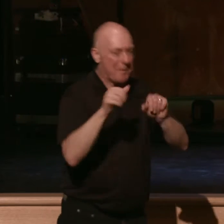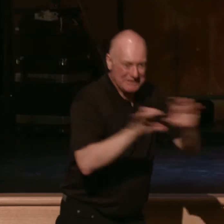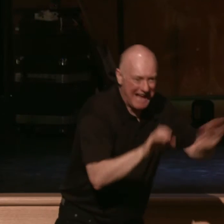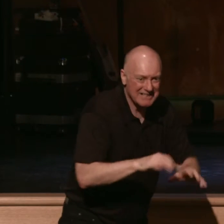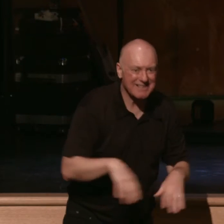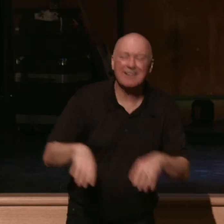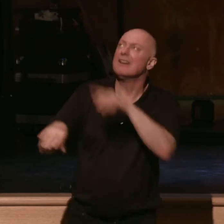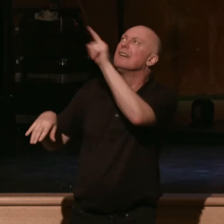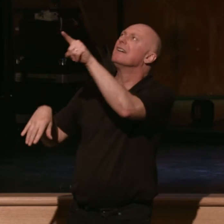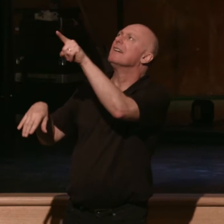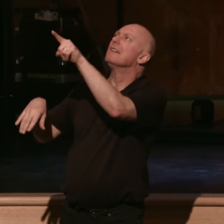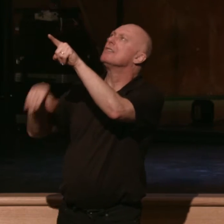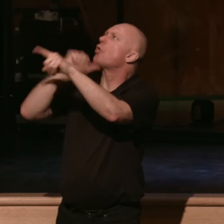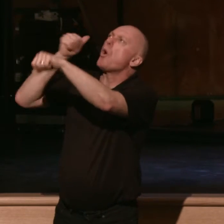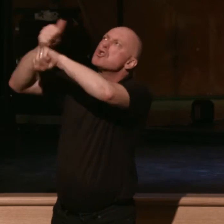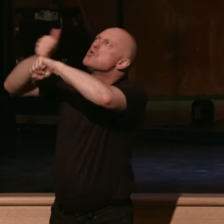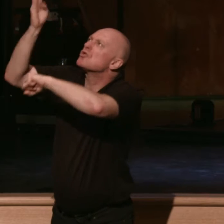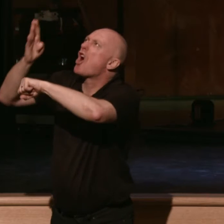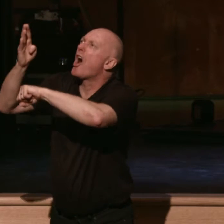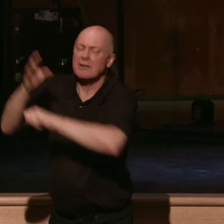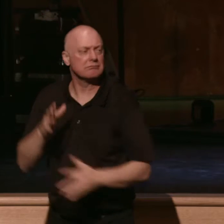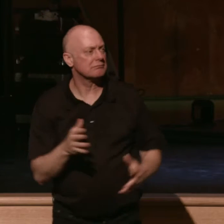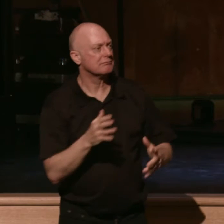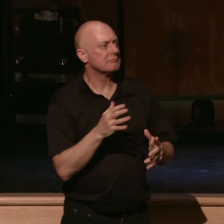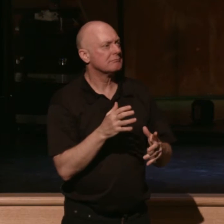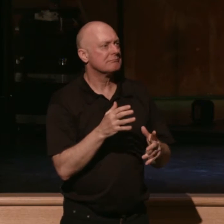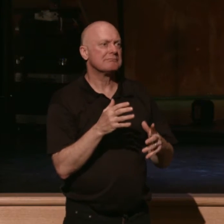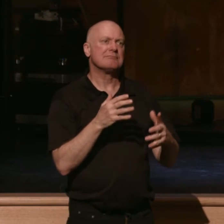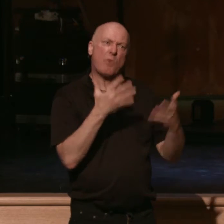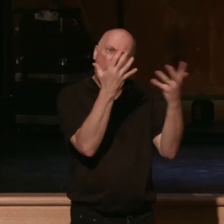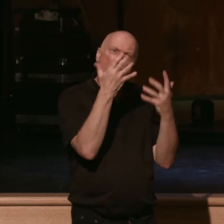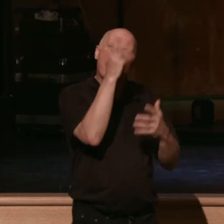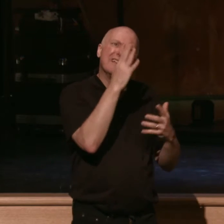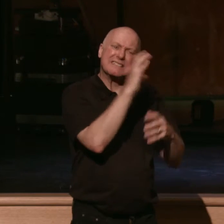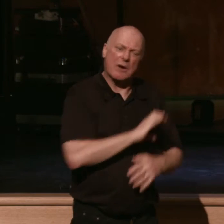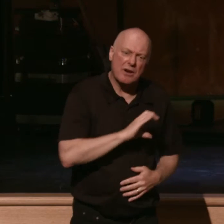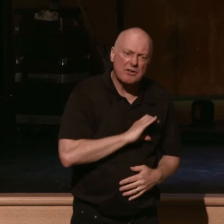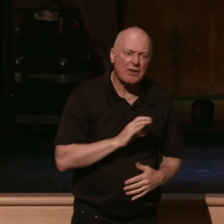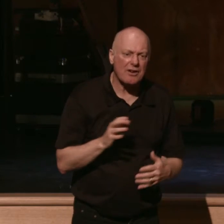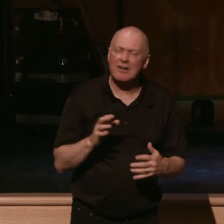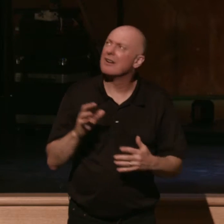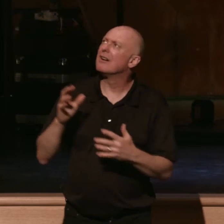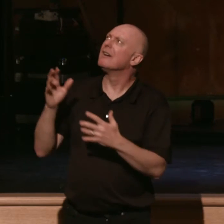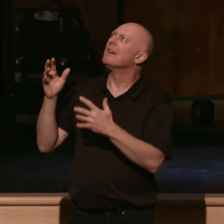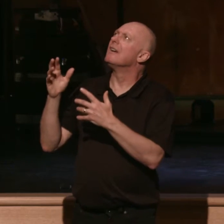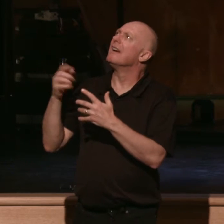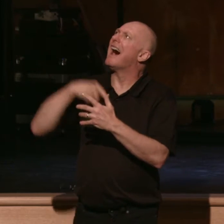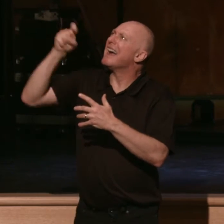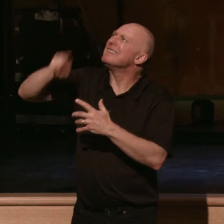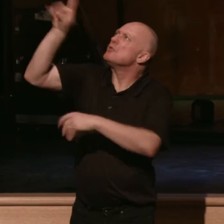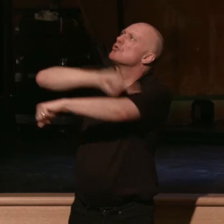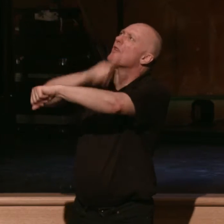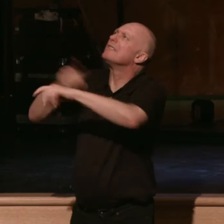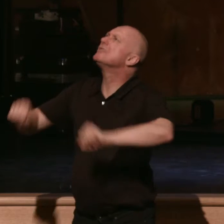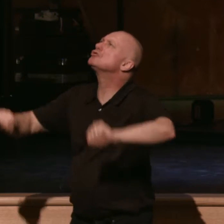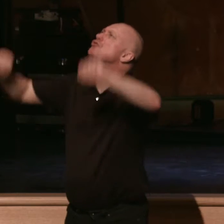accusing God's character I need to ascribe to God's character. Instead of abandoning his strength I need to surrender to his strength.